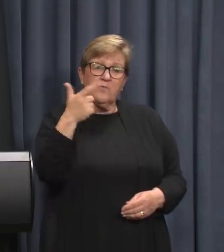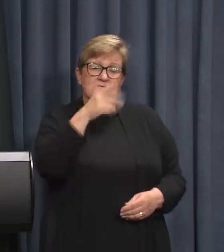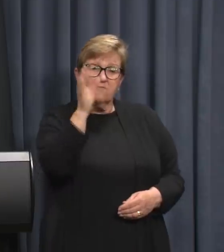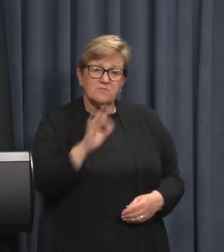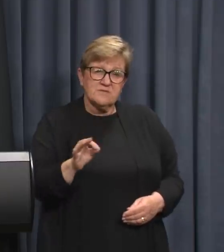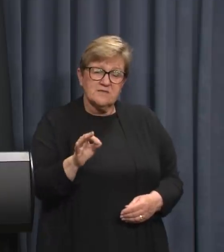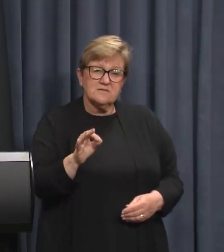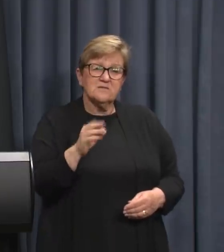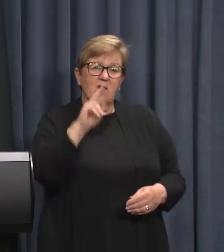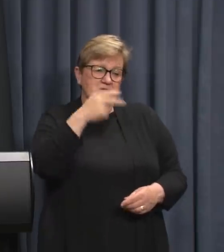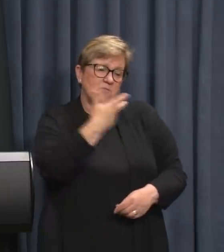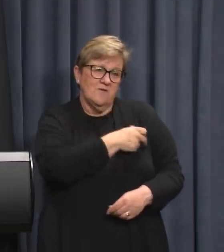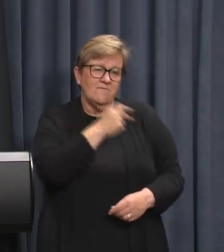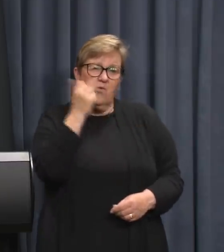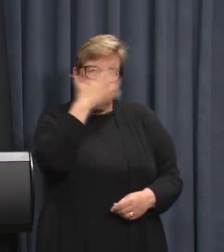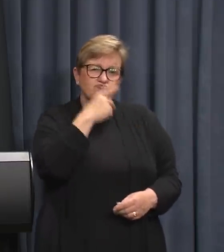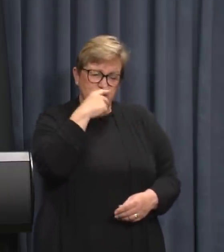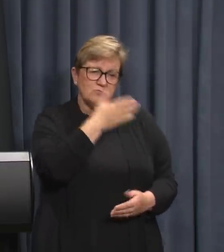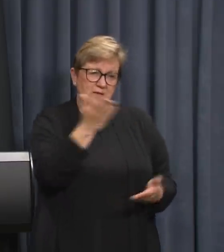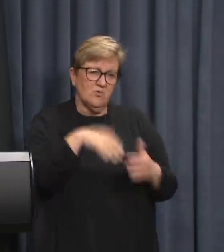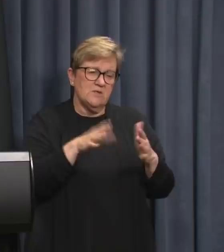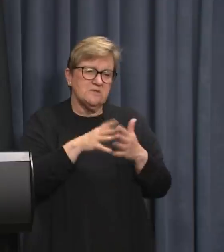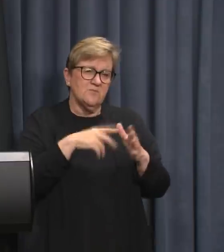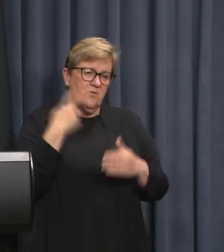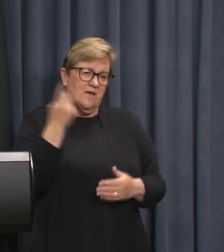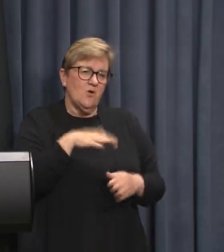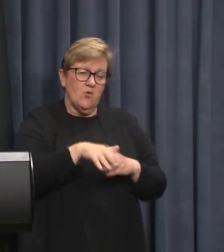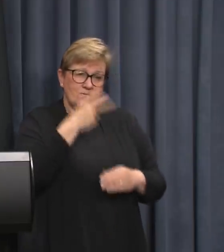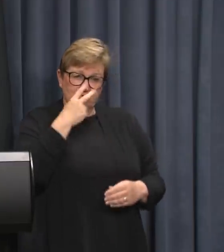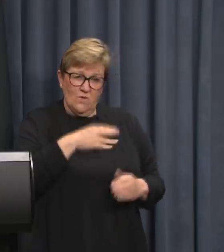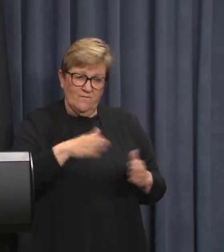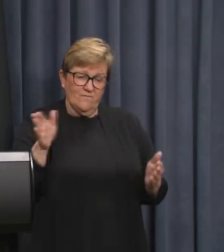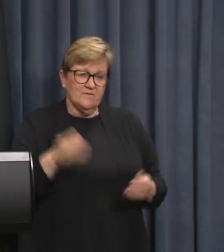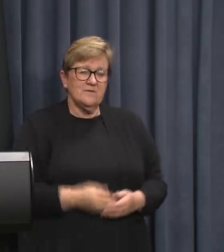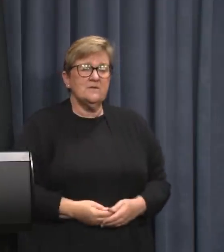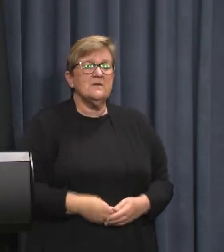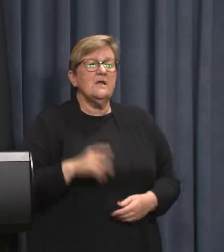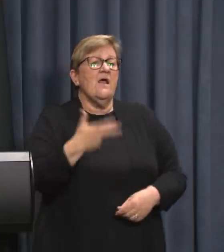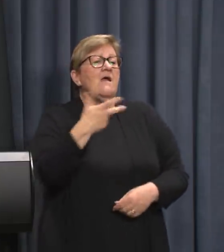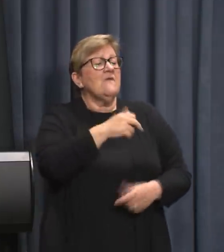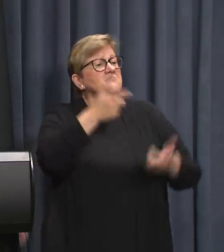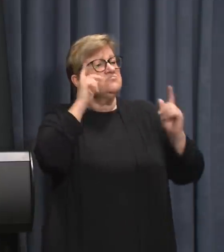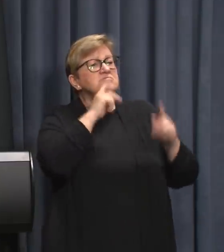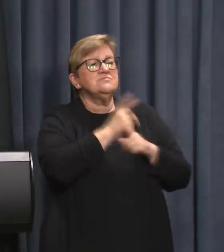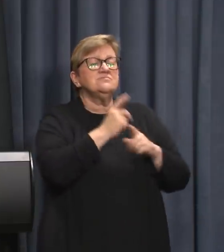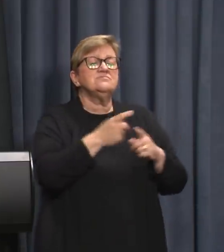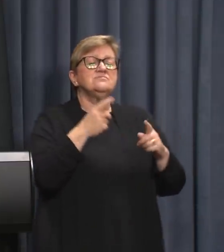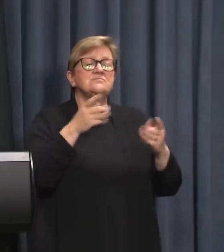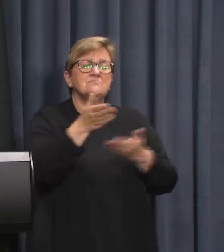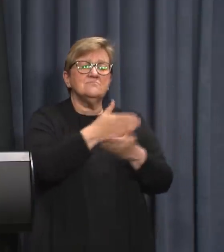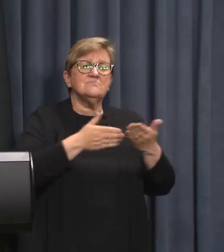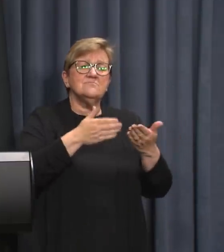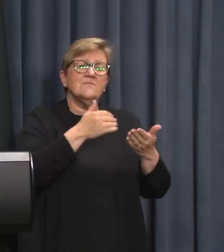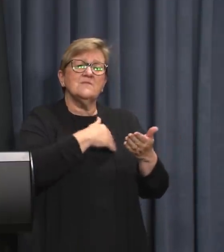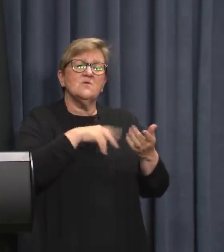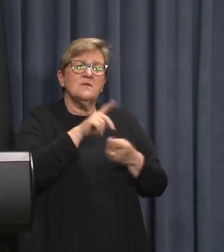% double dose for Aboriginal people across WA over 12. The vaccine commander told this morning's emergency management team